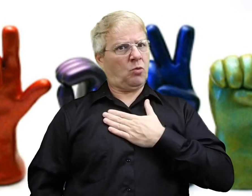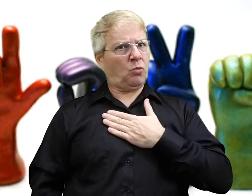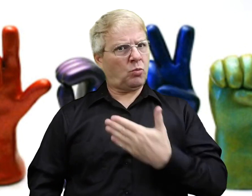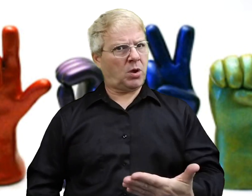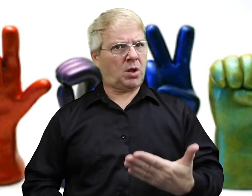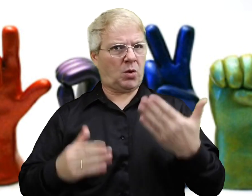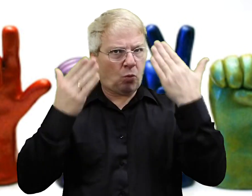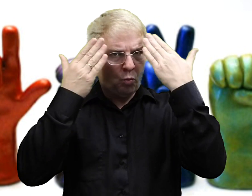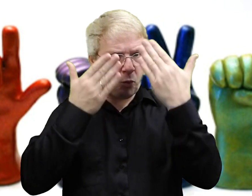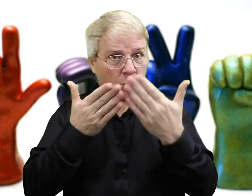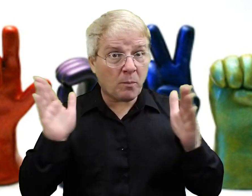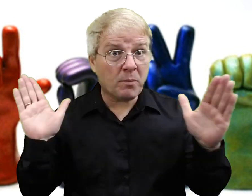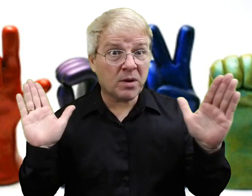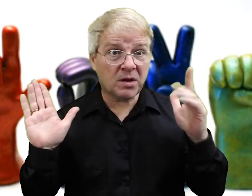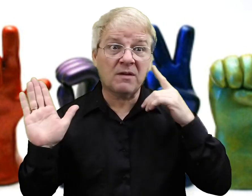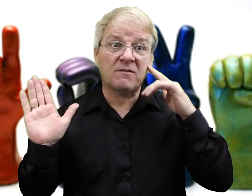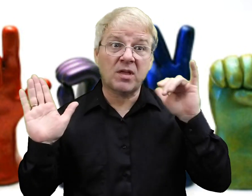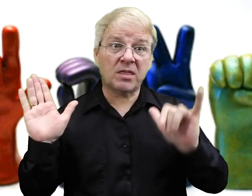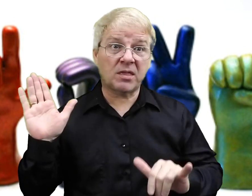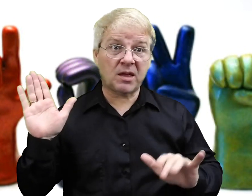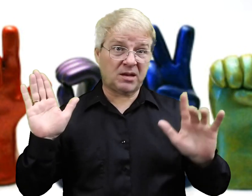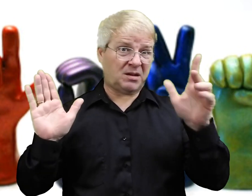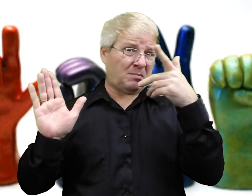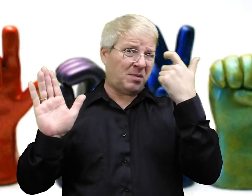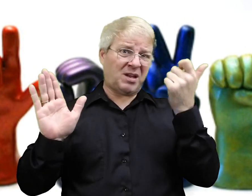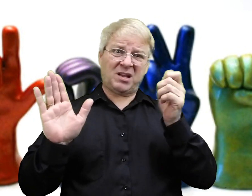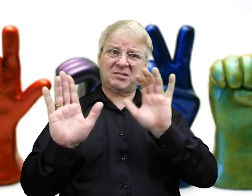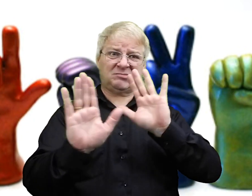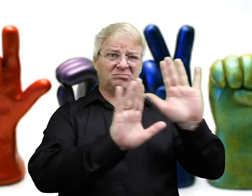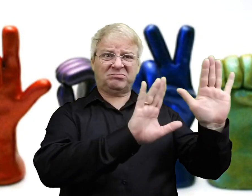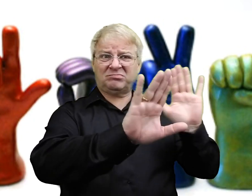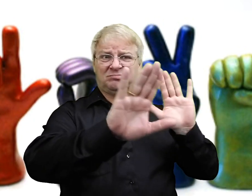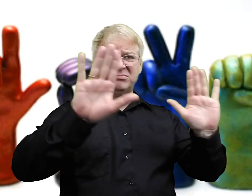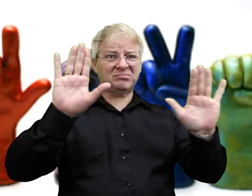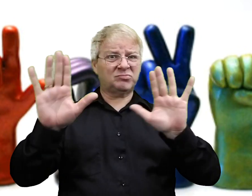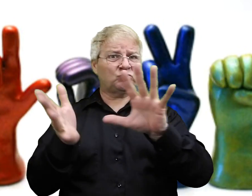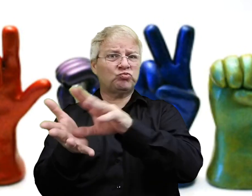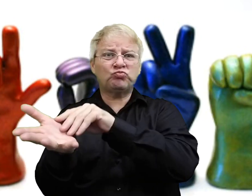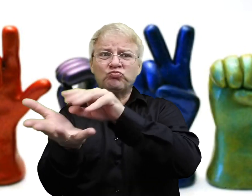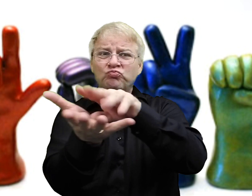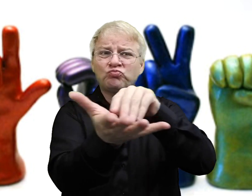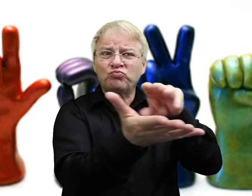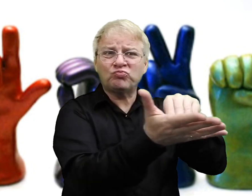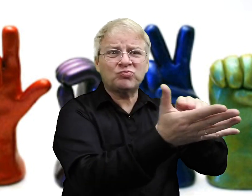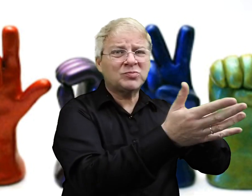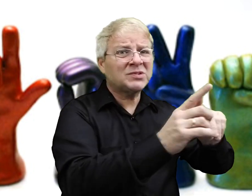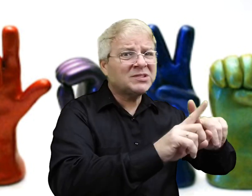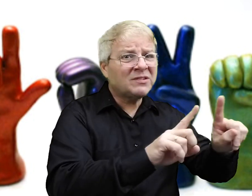And you should be willing and open minded for that feedback. Because of the fact that everyone